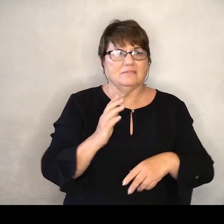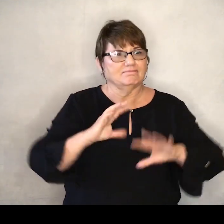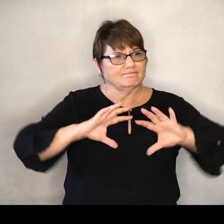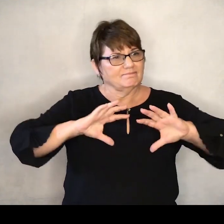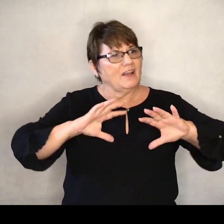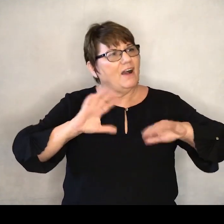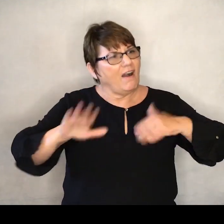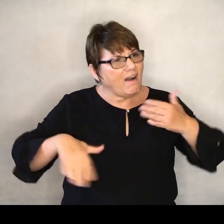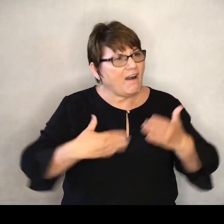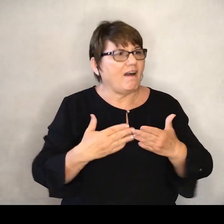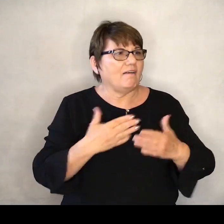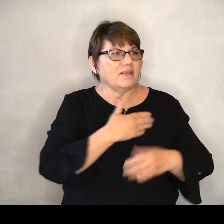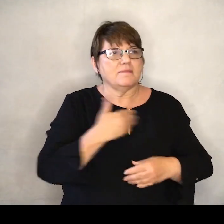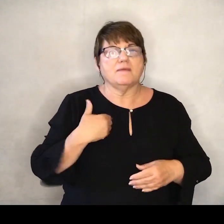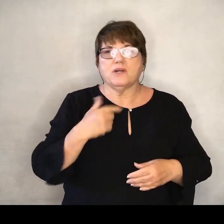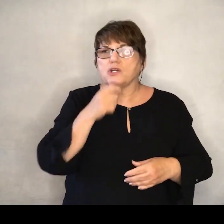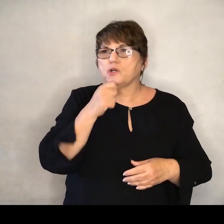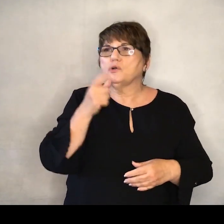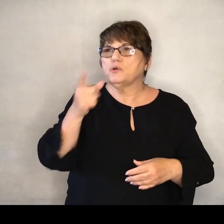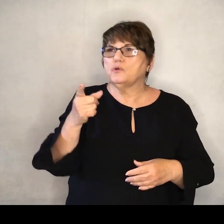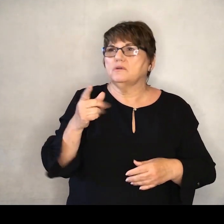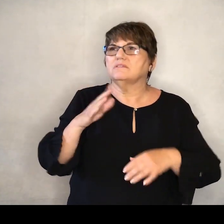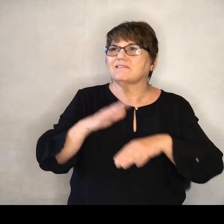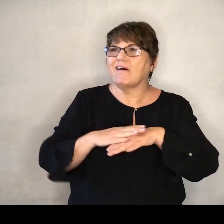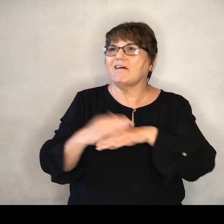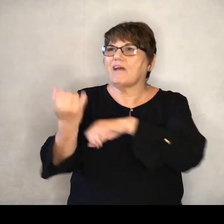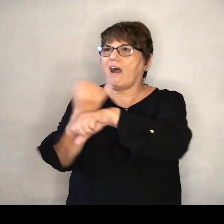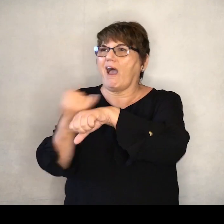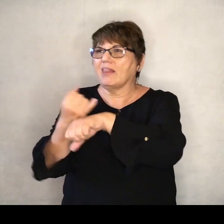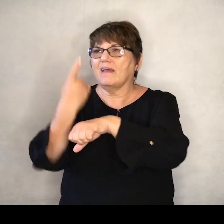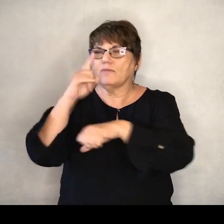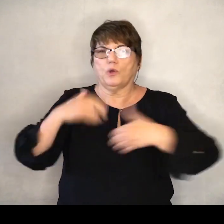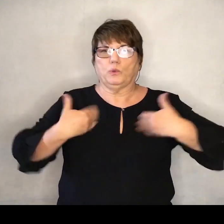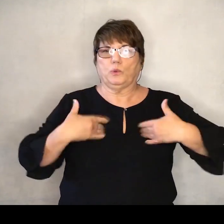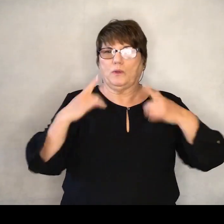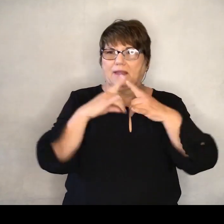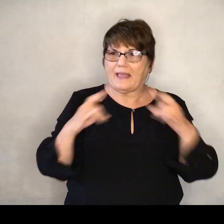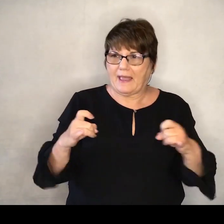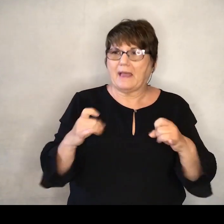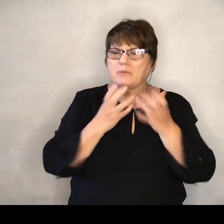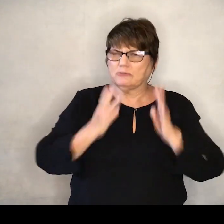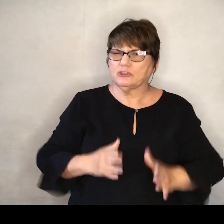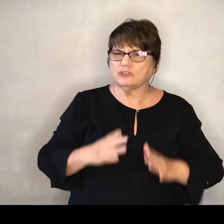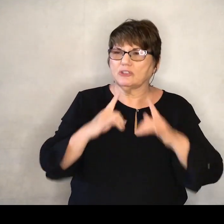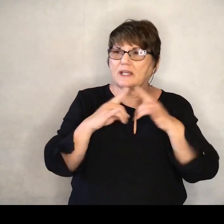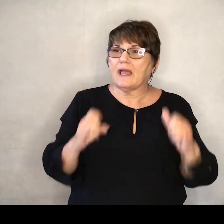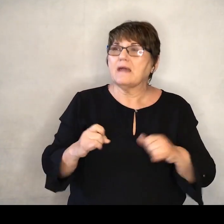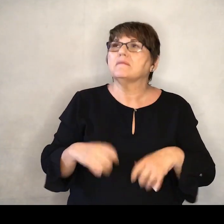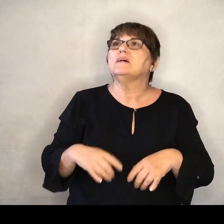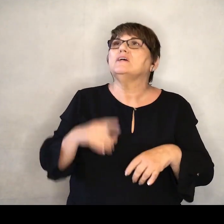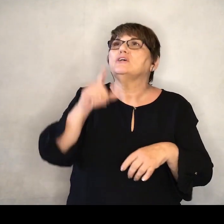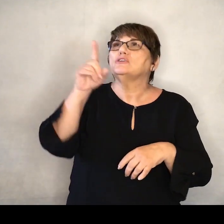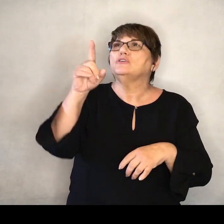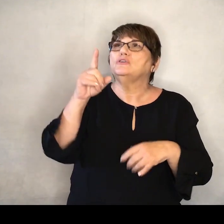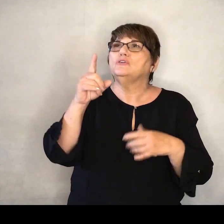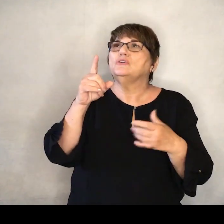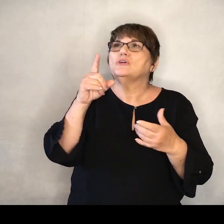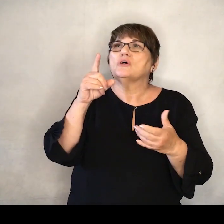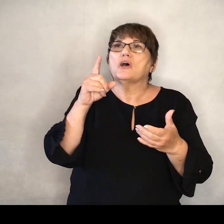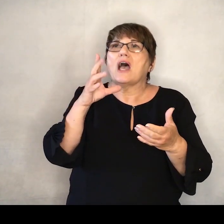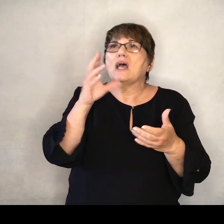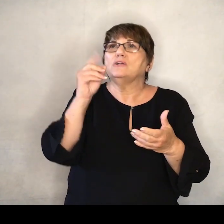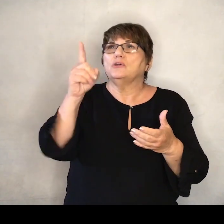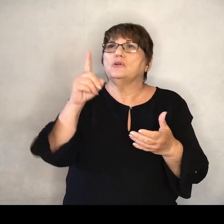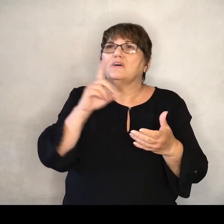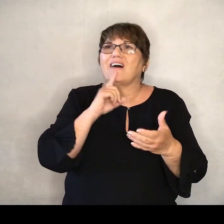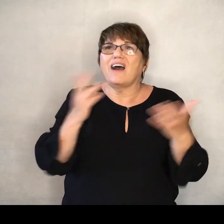is on an island off the coast of California And pray that you would bless them And that you are here in your home With those who